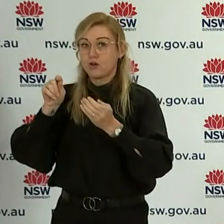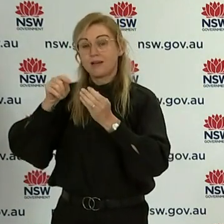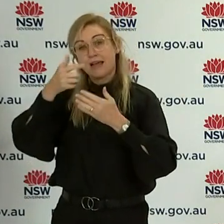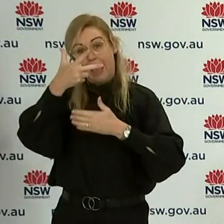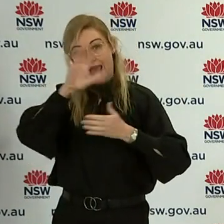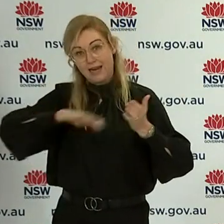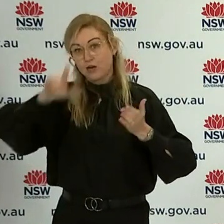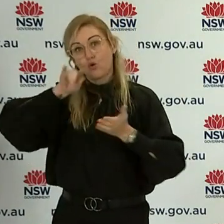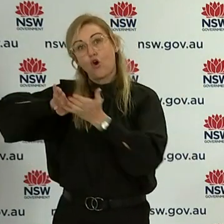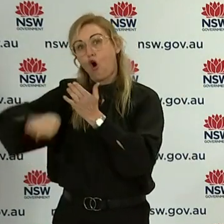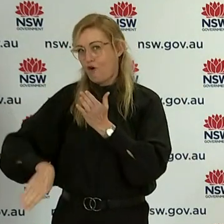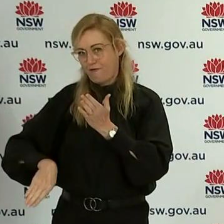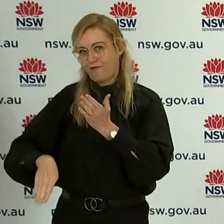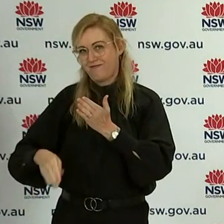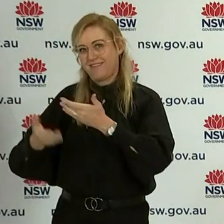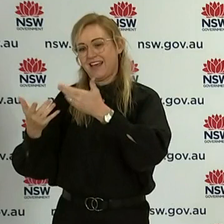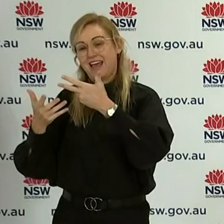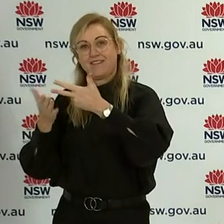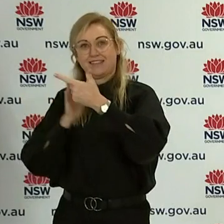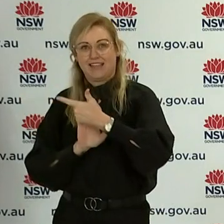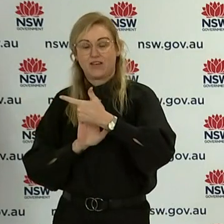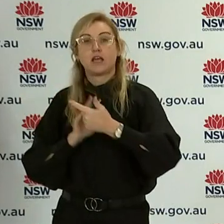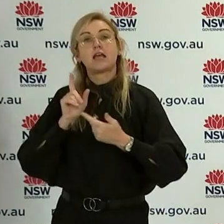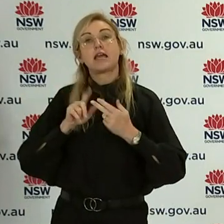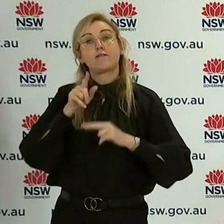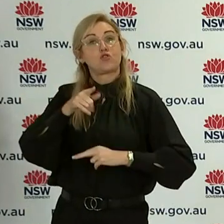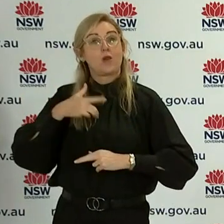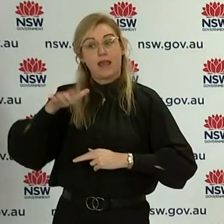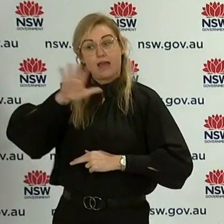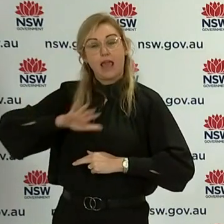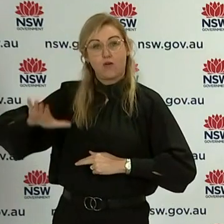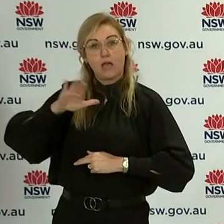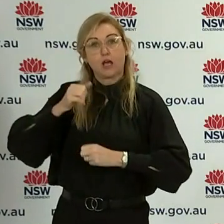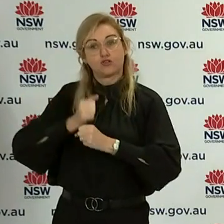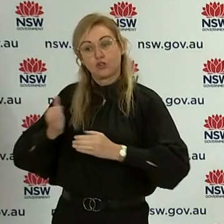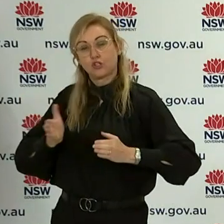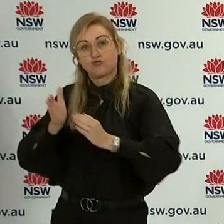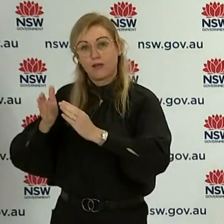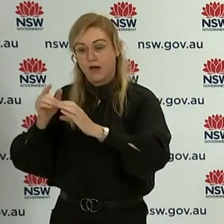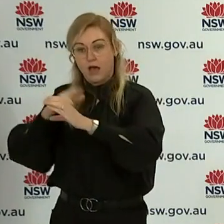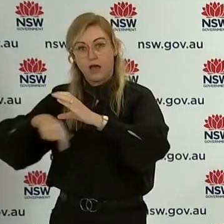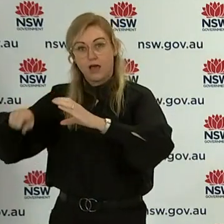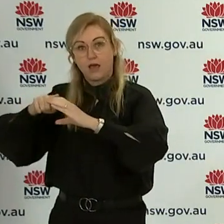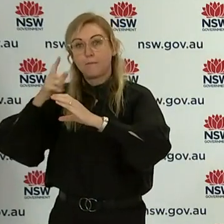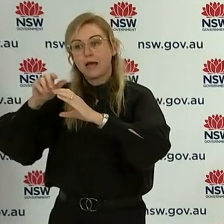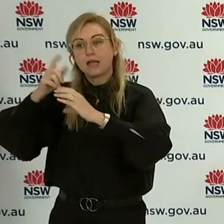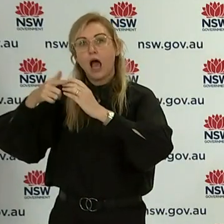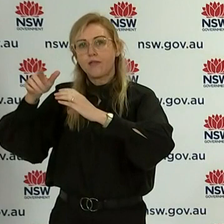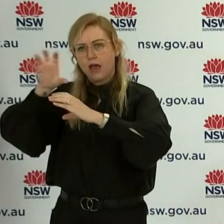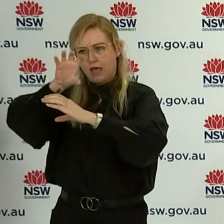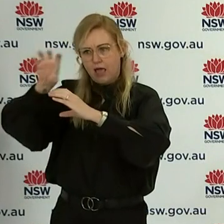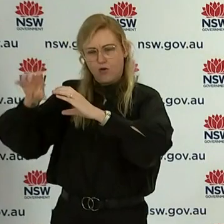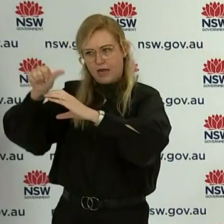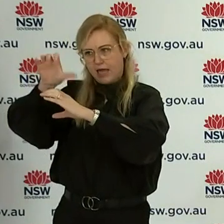So can I please urge everybody who lives in the Georges River local government area, especially in those suburbs adjoining the local government areas of concern,